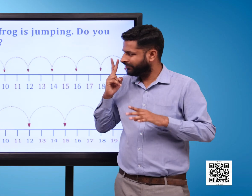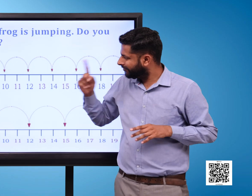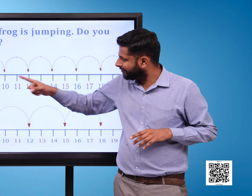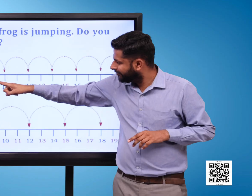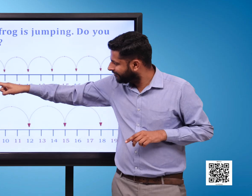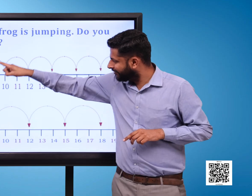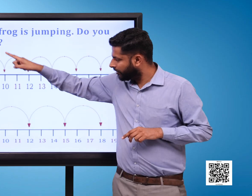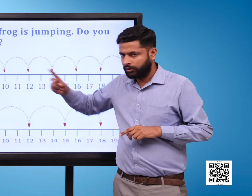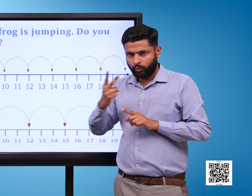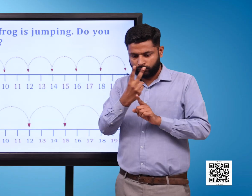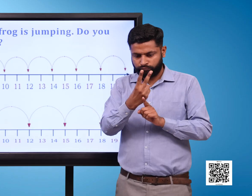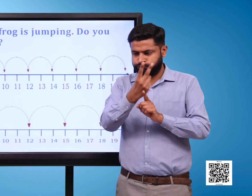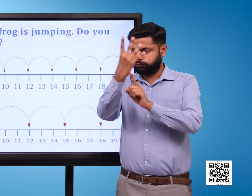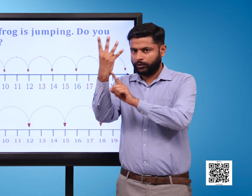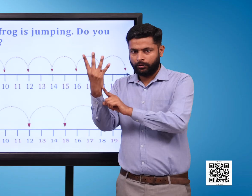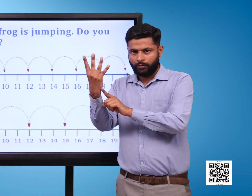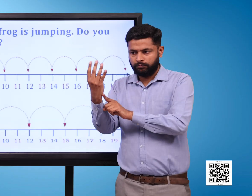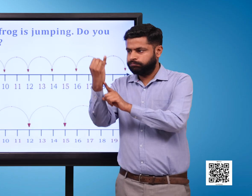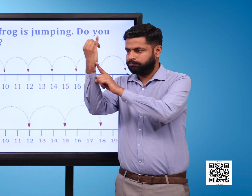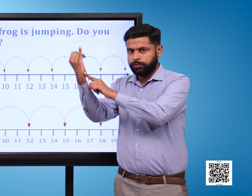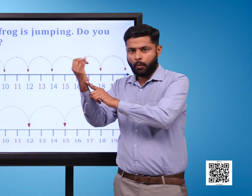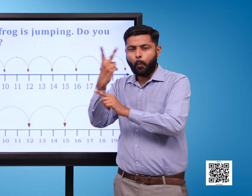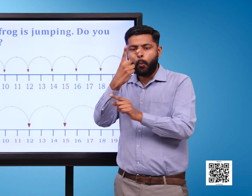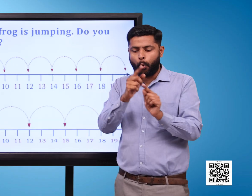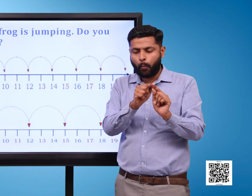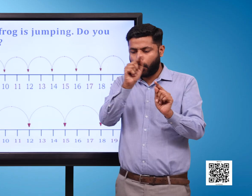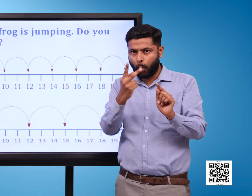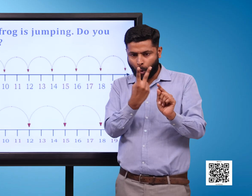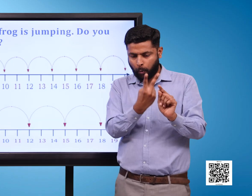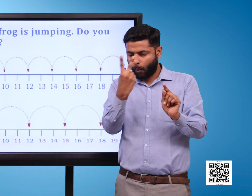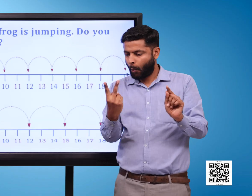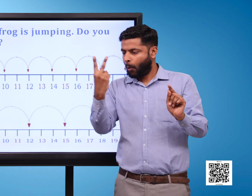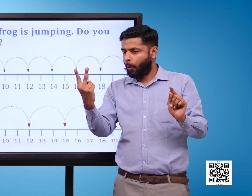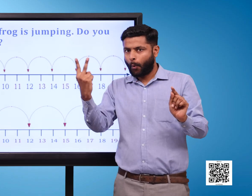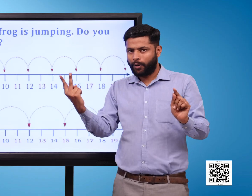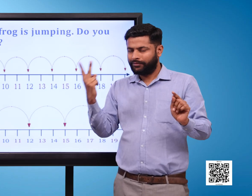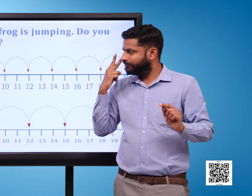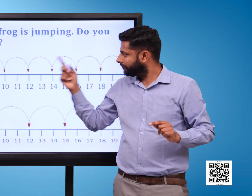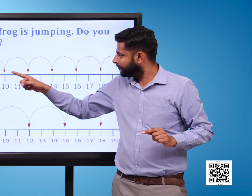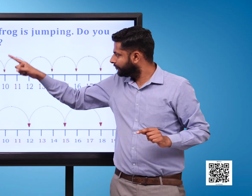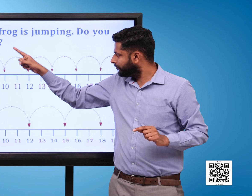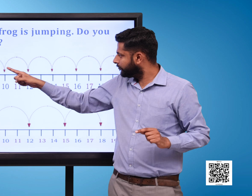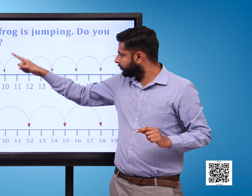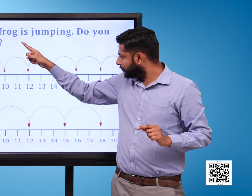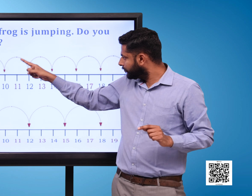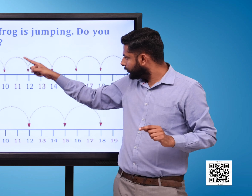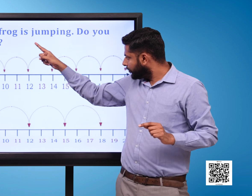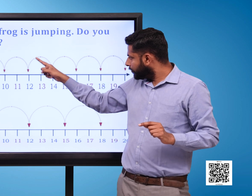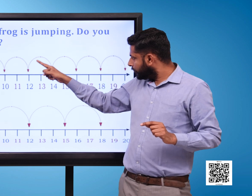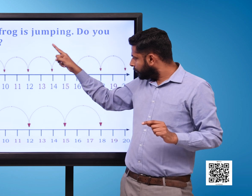2 to 4 4 to 6 6 to 8 8 to 10 10 to 12 12 to 14 14 to 16 16 to